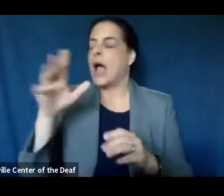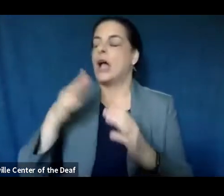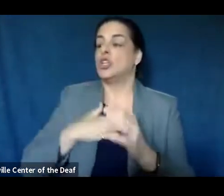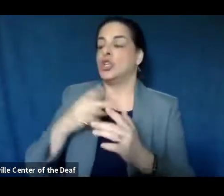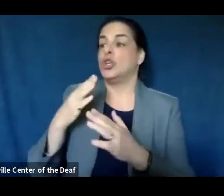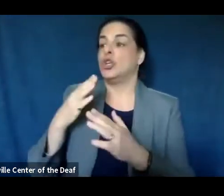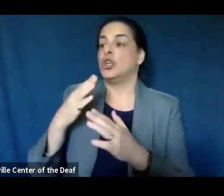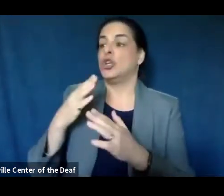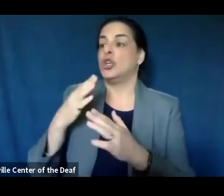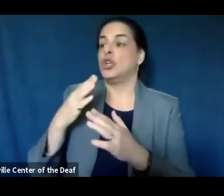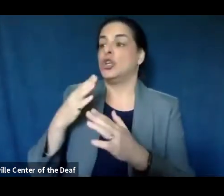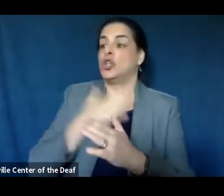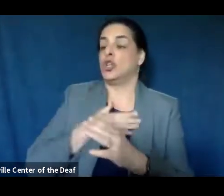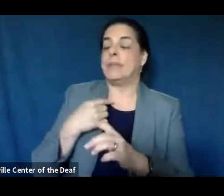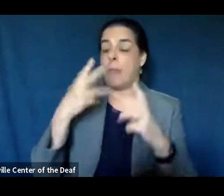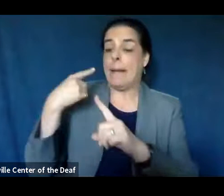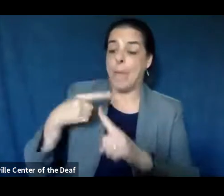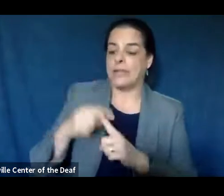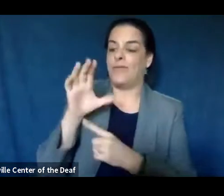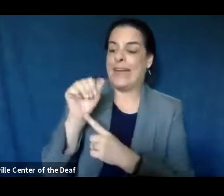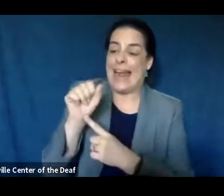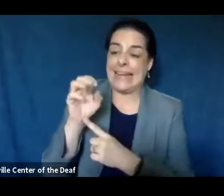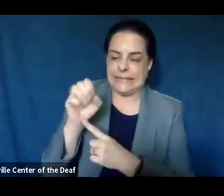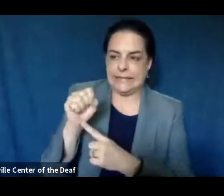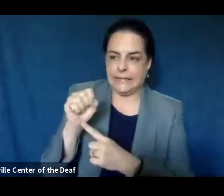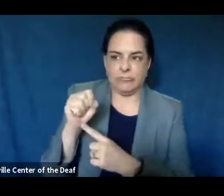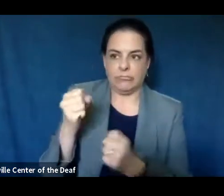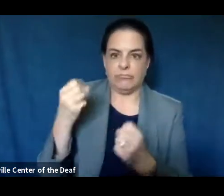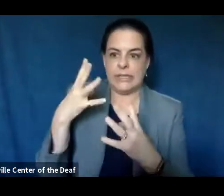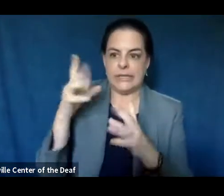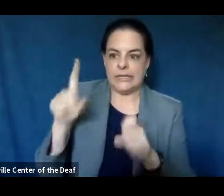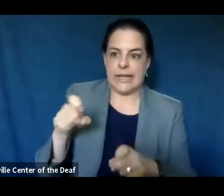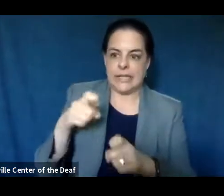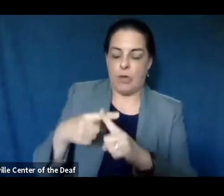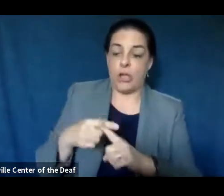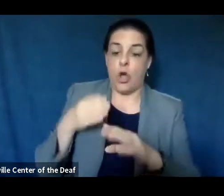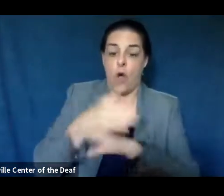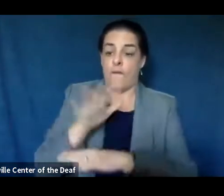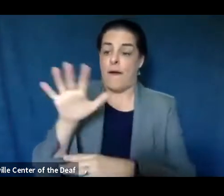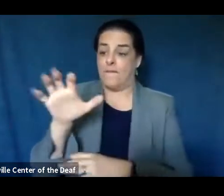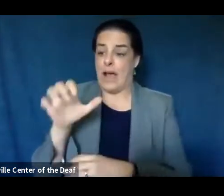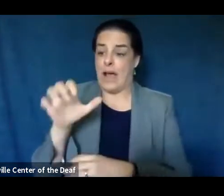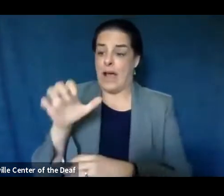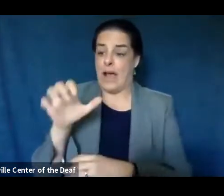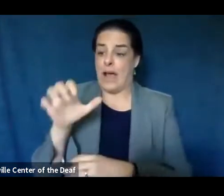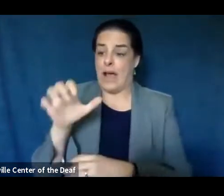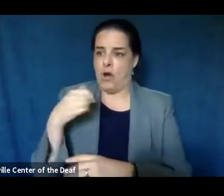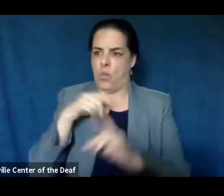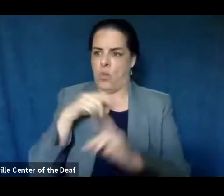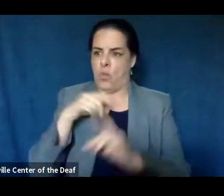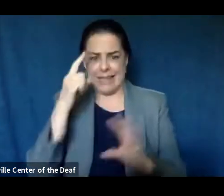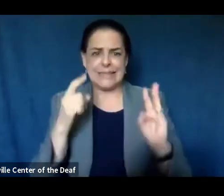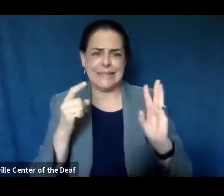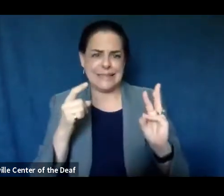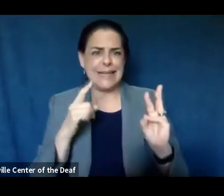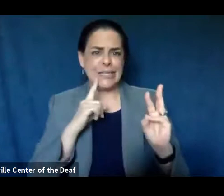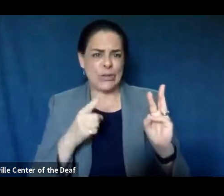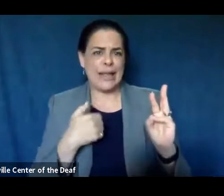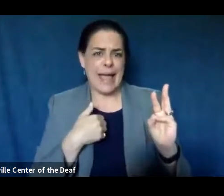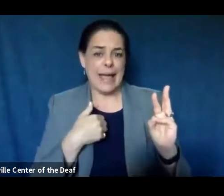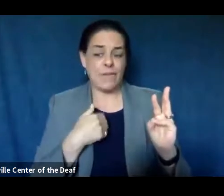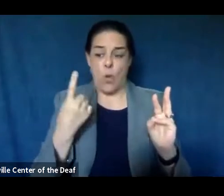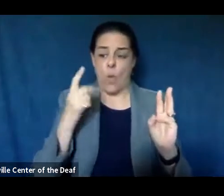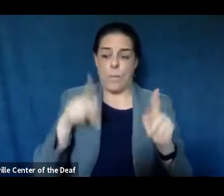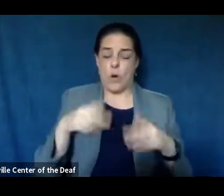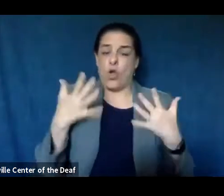sorry. Thank you. We haven't seen a lot of positive cases. So, you know, out of over 500, we tested one day, I think we had six positives. One person had already been